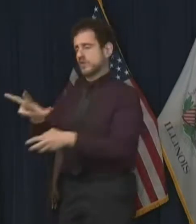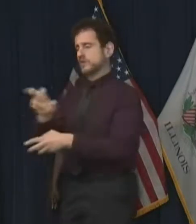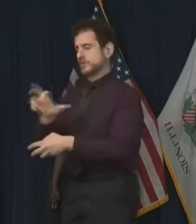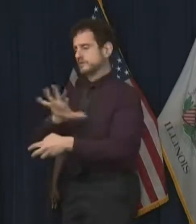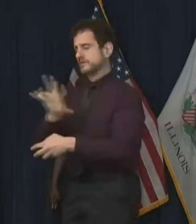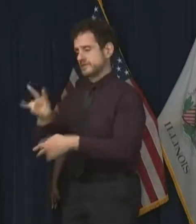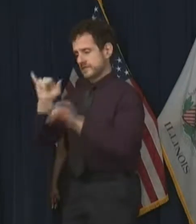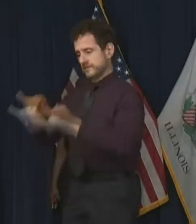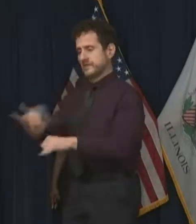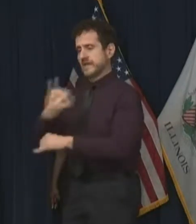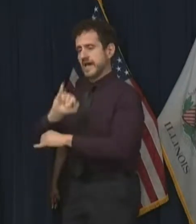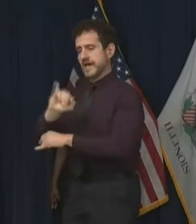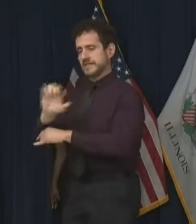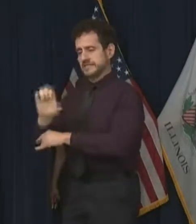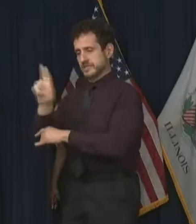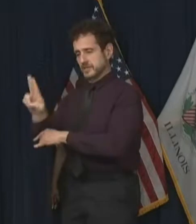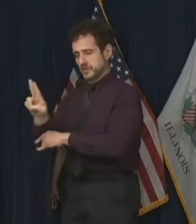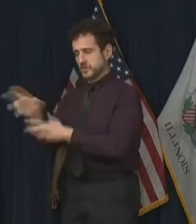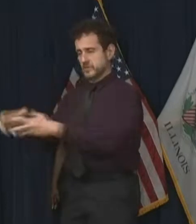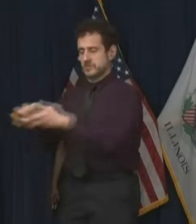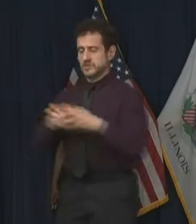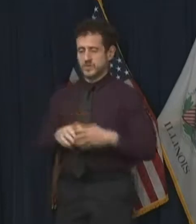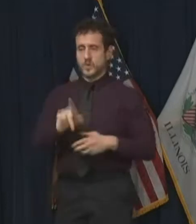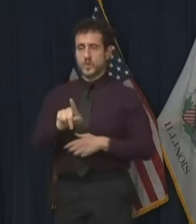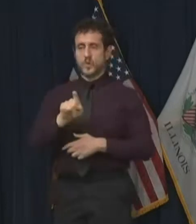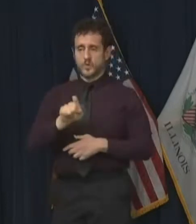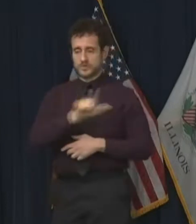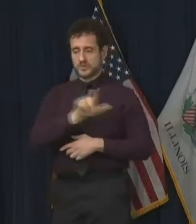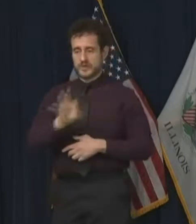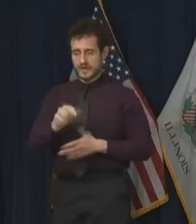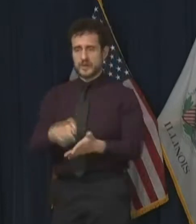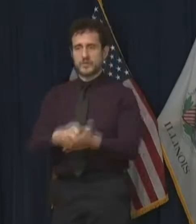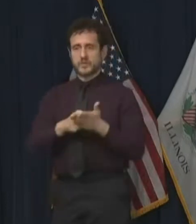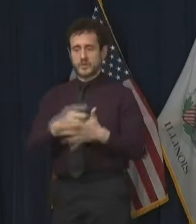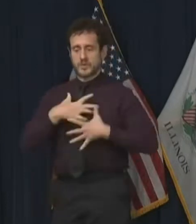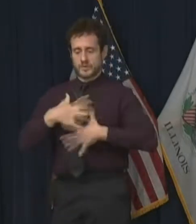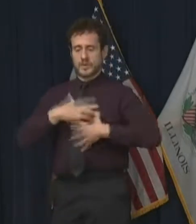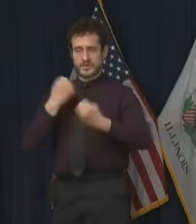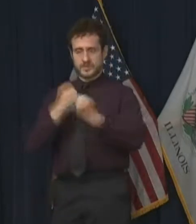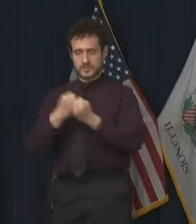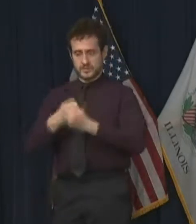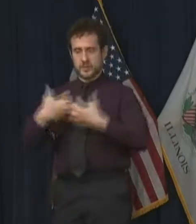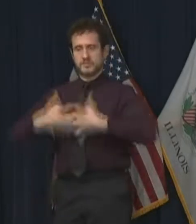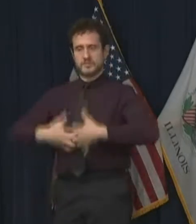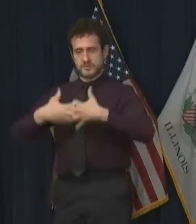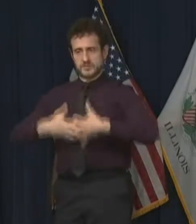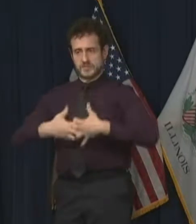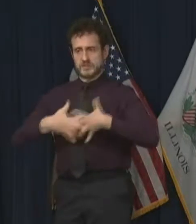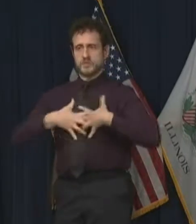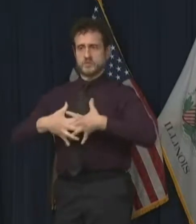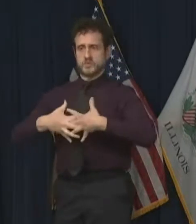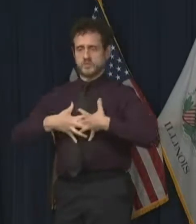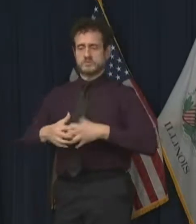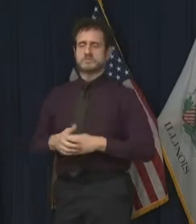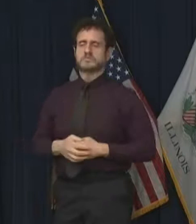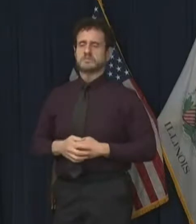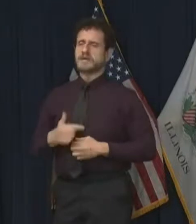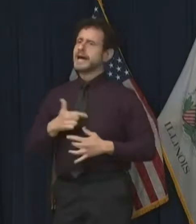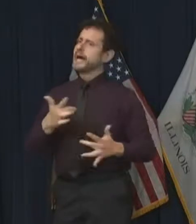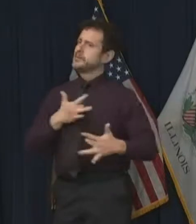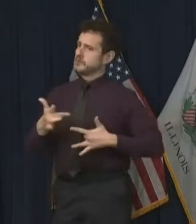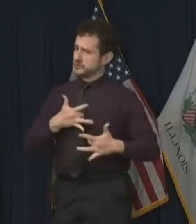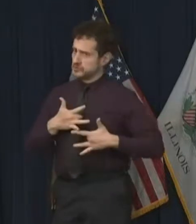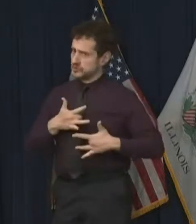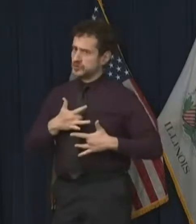are in the ICU, and 129 are on ventilators. My concern is growing each day about the direction our